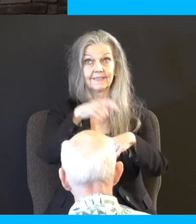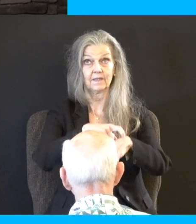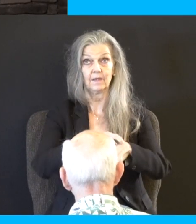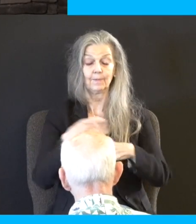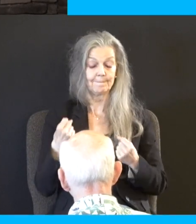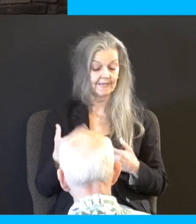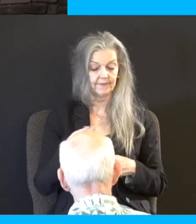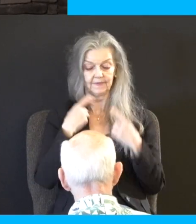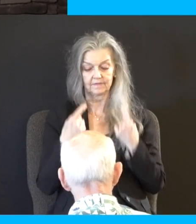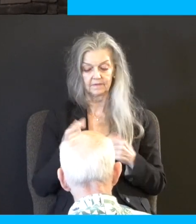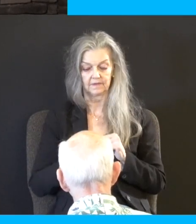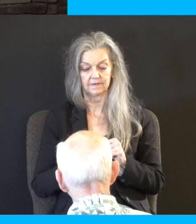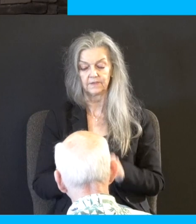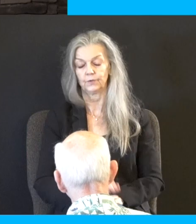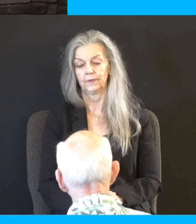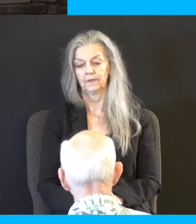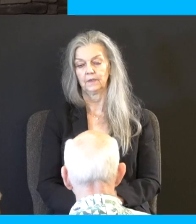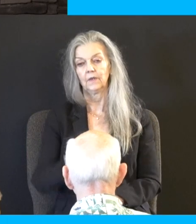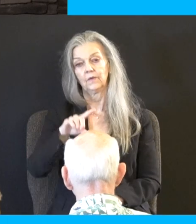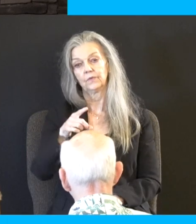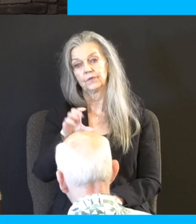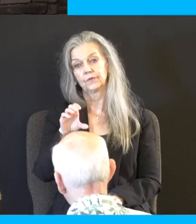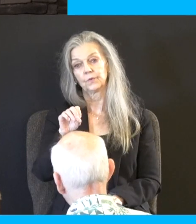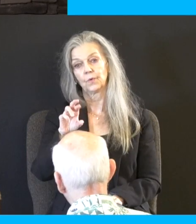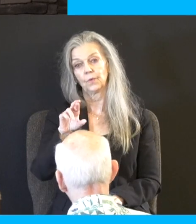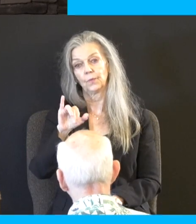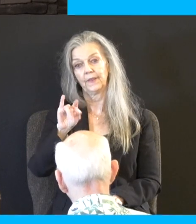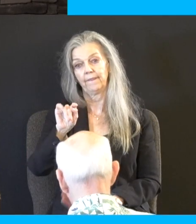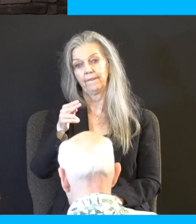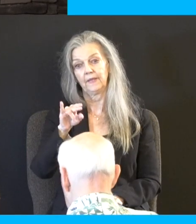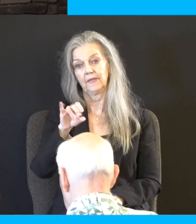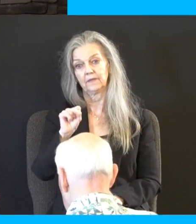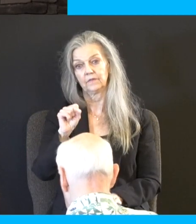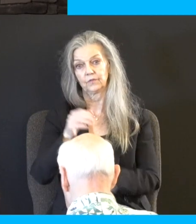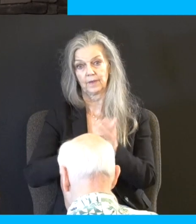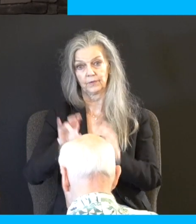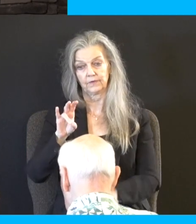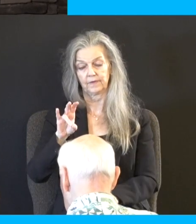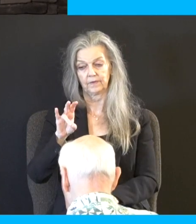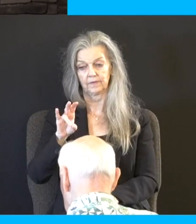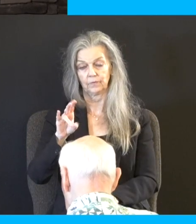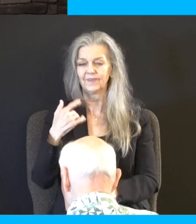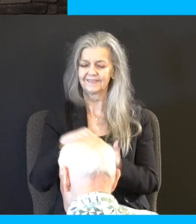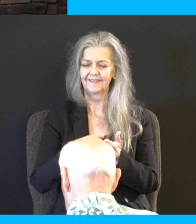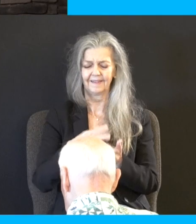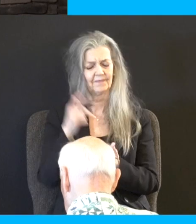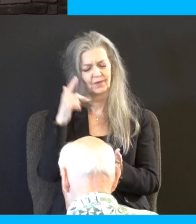But in 1 Corinthians chapter 7, we just went through it not long ago, it took us three weeks because there's a lot in it. He said,